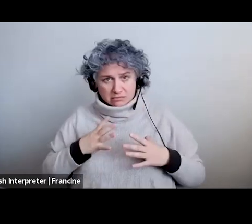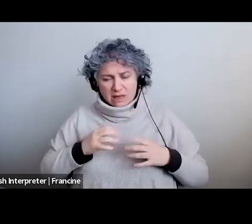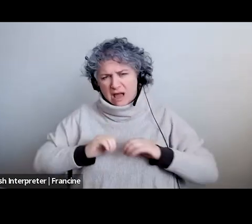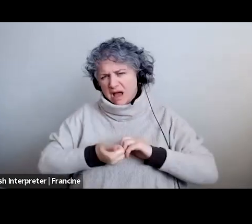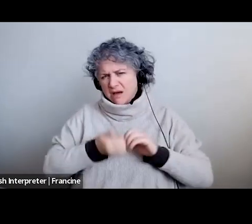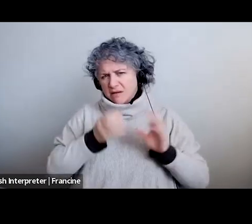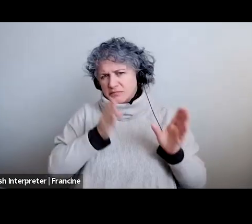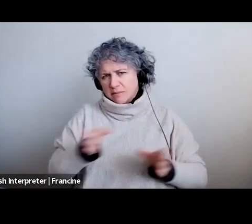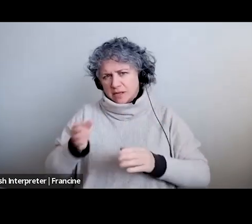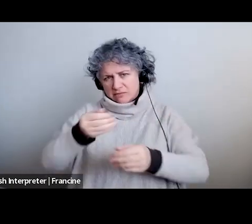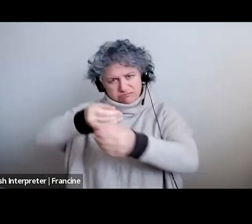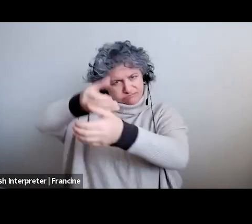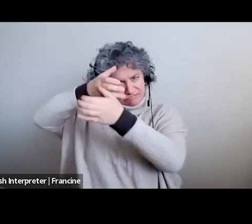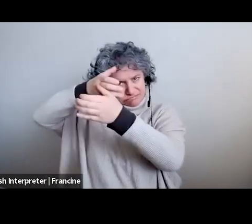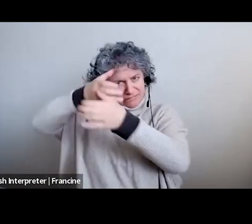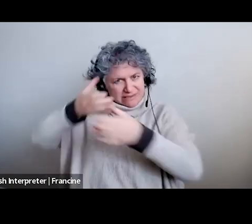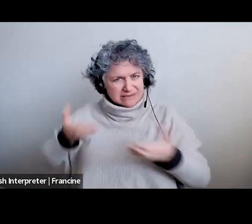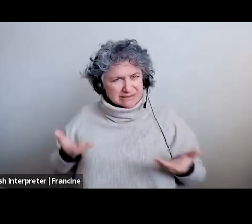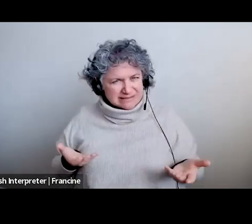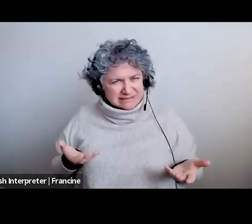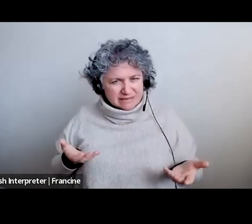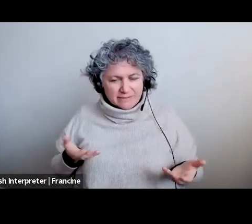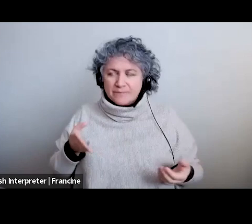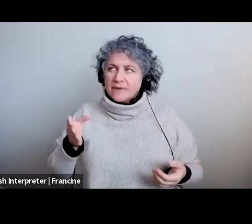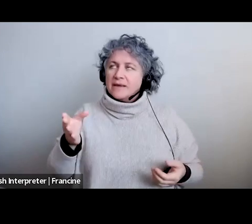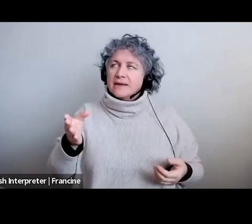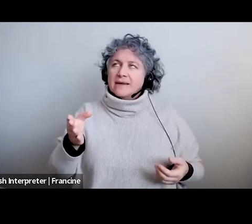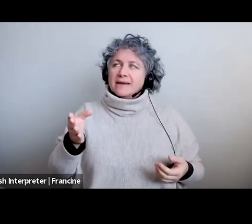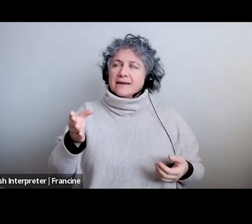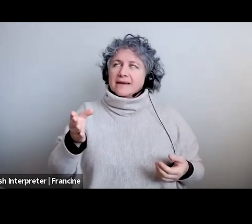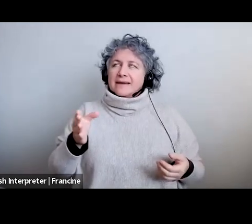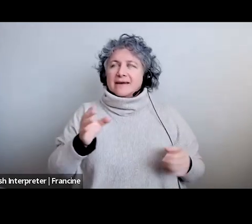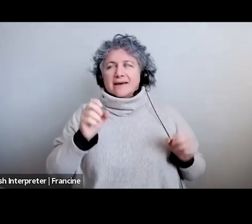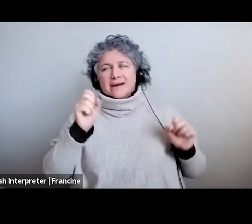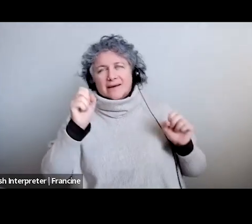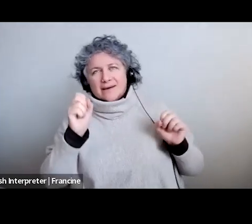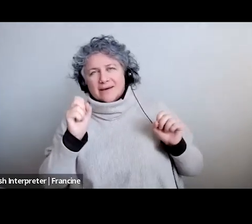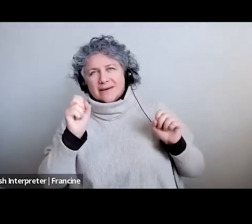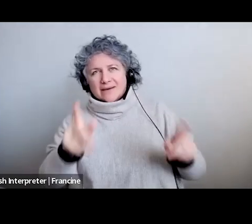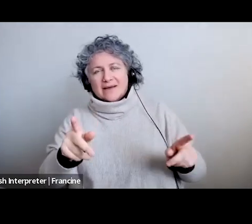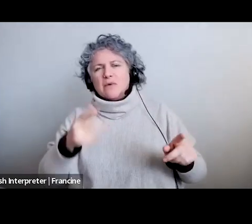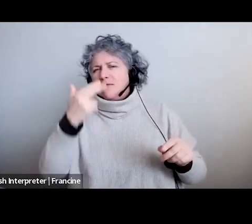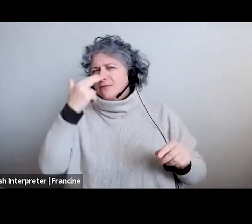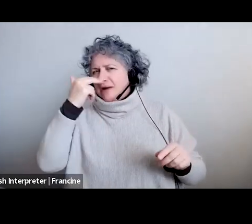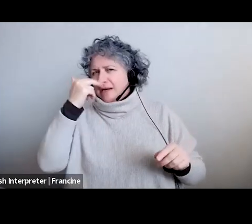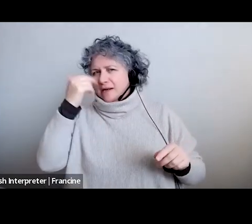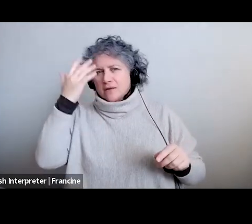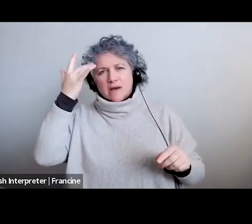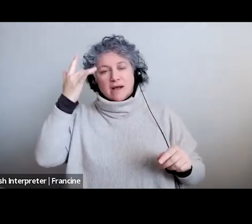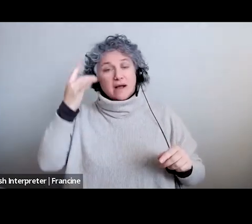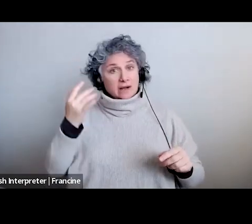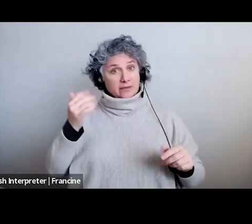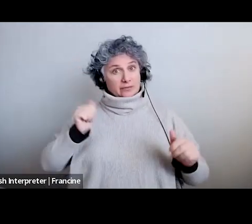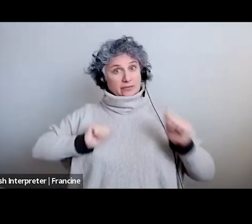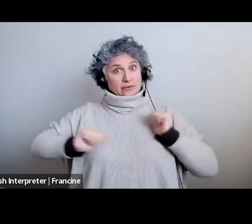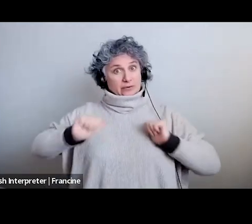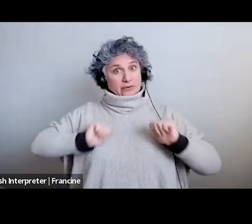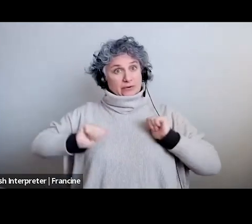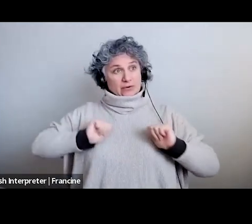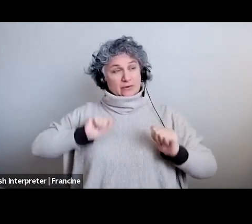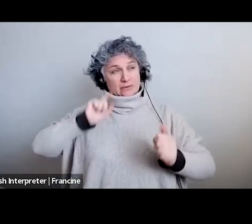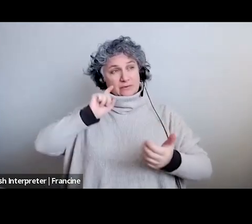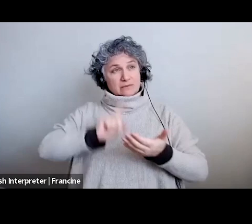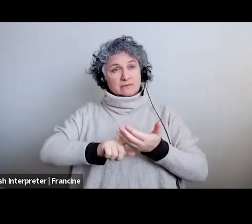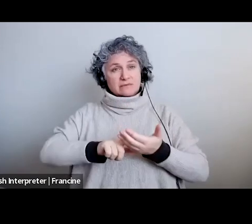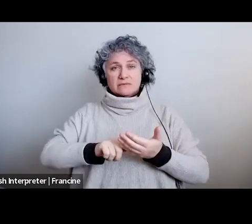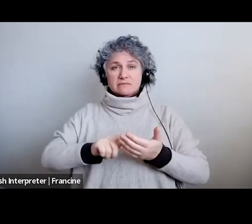um okay well it's funny because i find in in theater that that quite often the performers